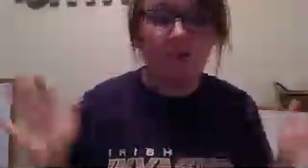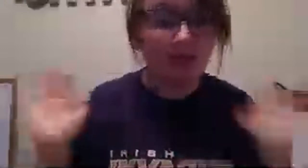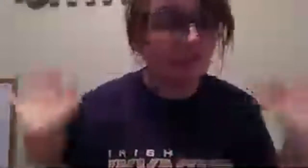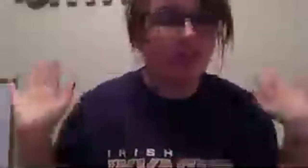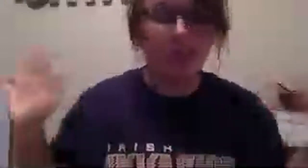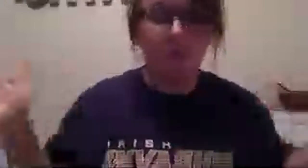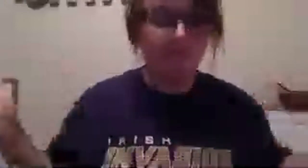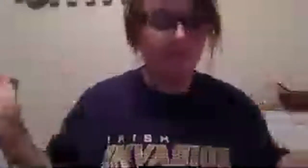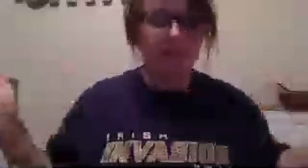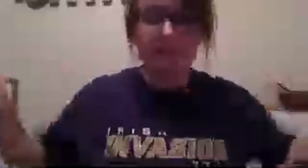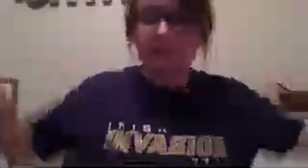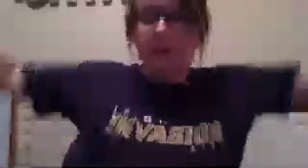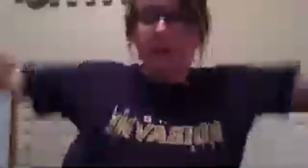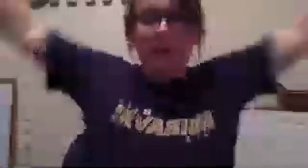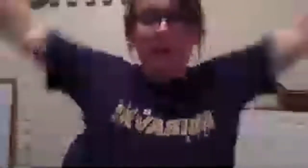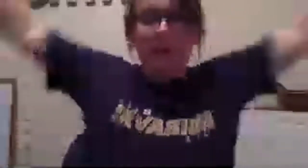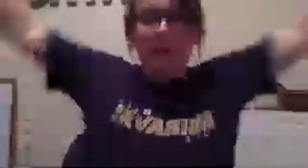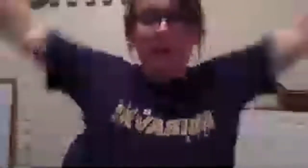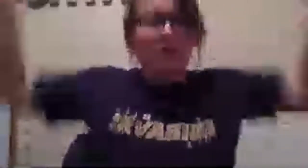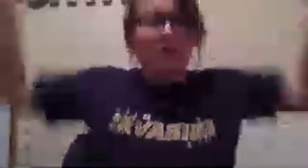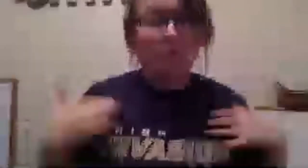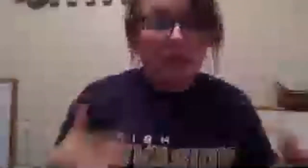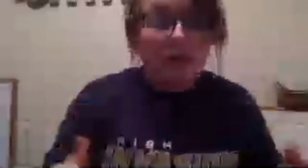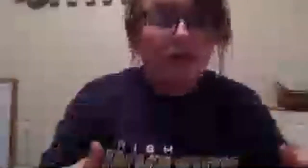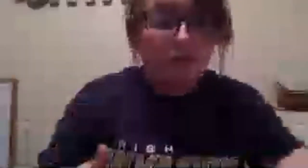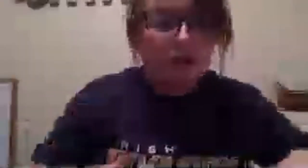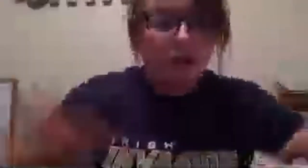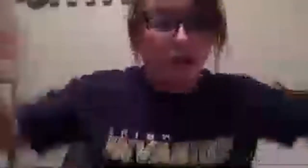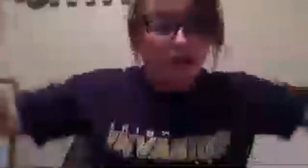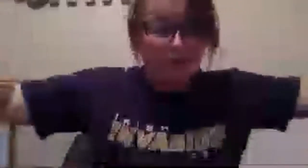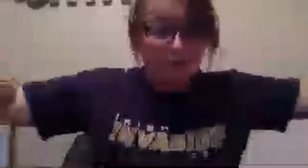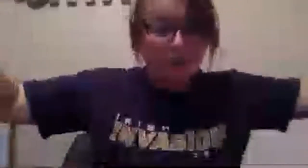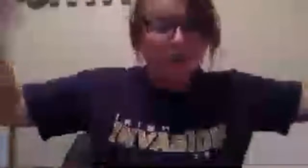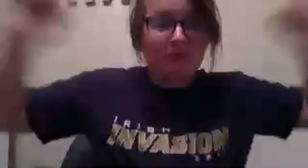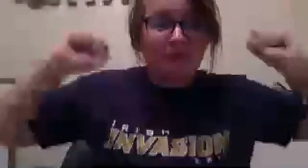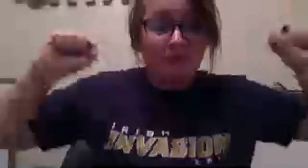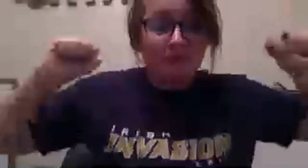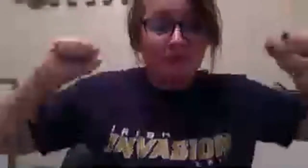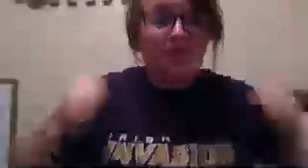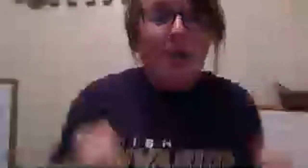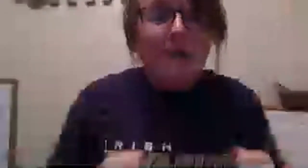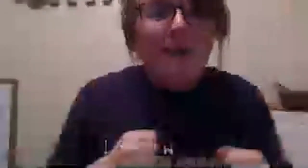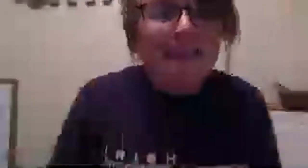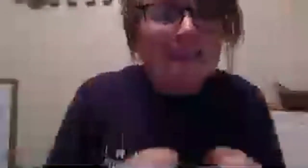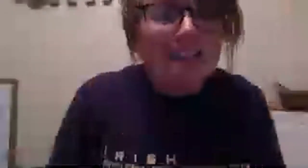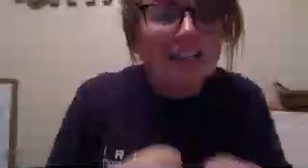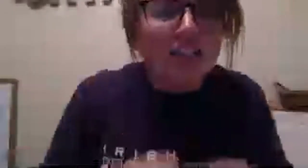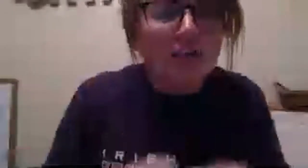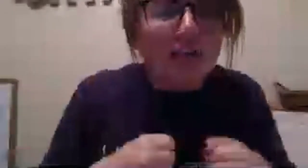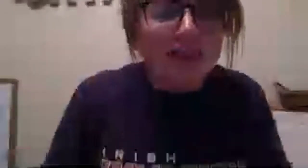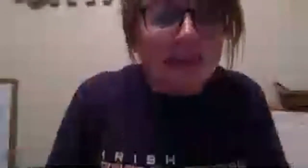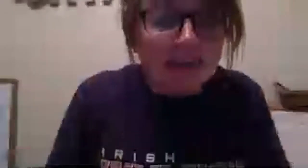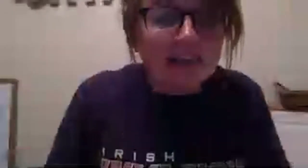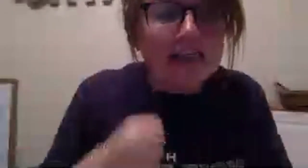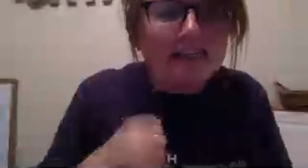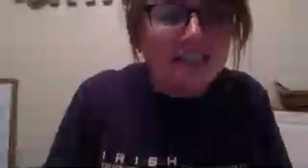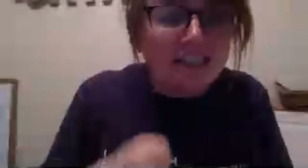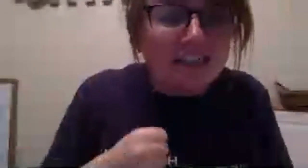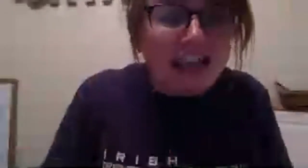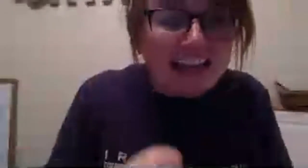that's it they said okay go for it we can all do that we can all surrender and be those saints but he is still doing things he is still